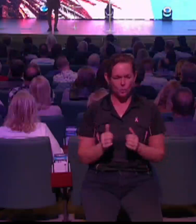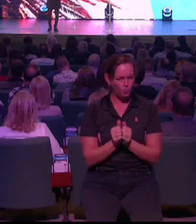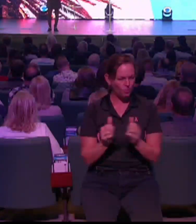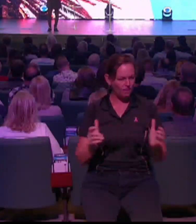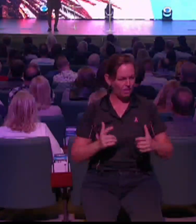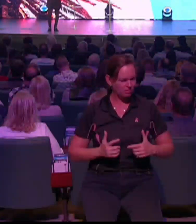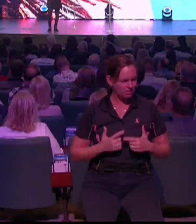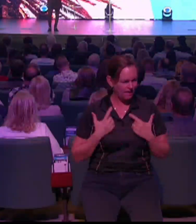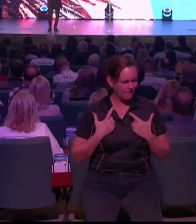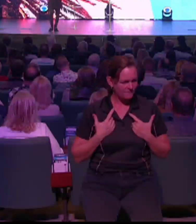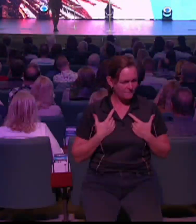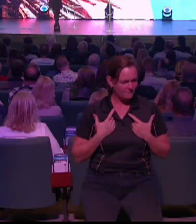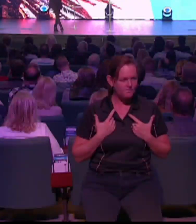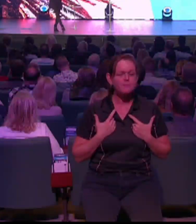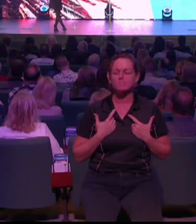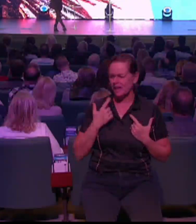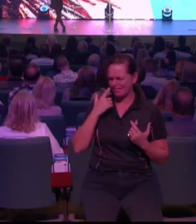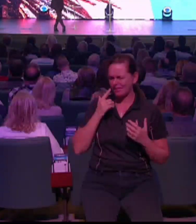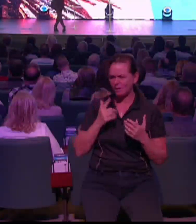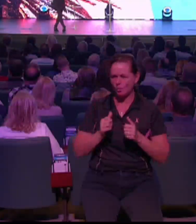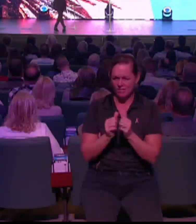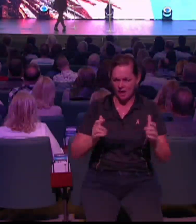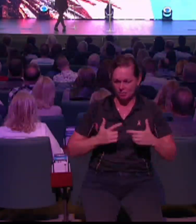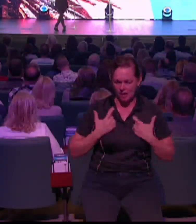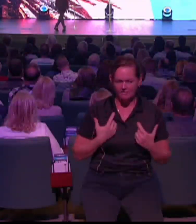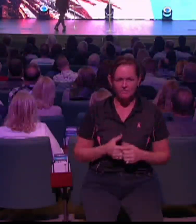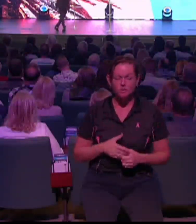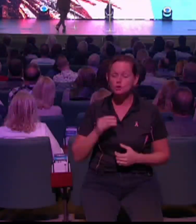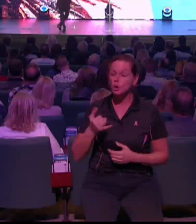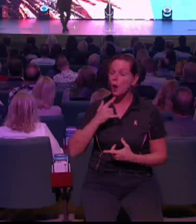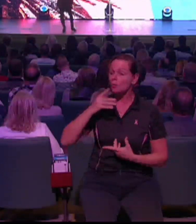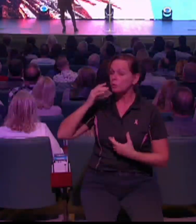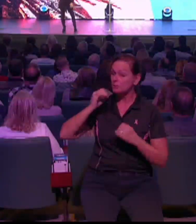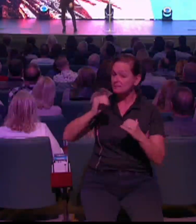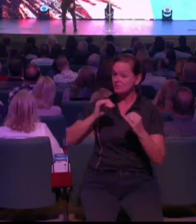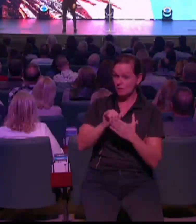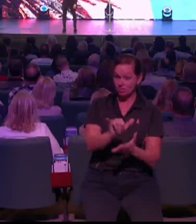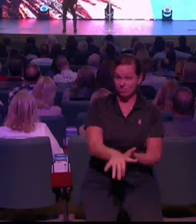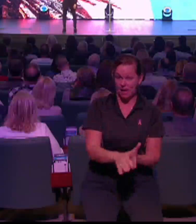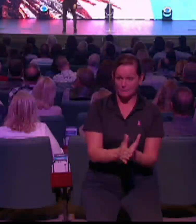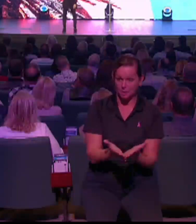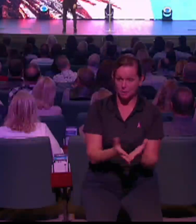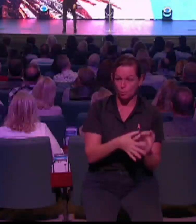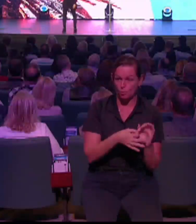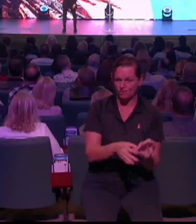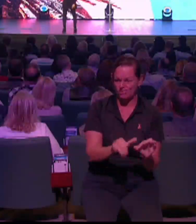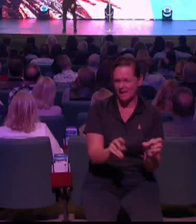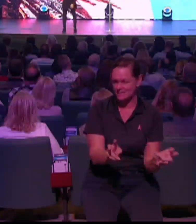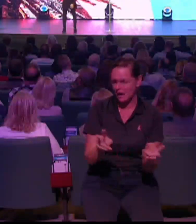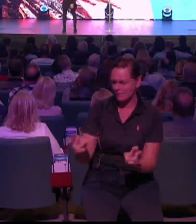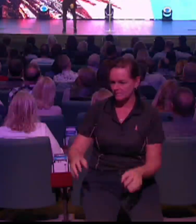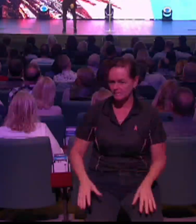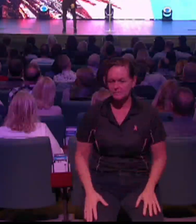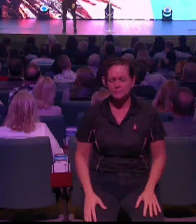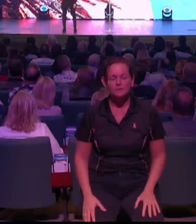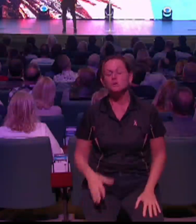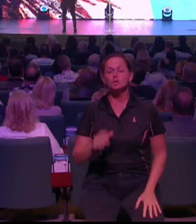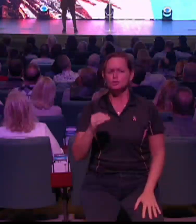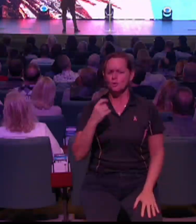now. Now, I've had the incredible privilege over the last two years of standing in front of more than 50,000